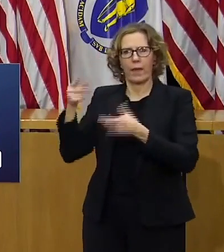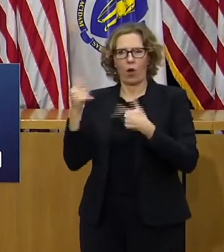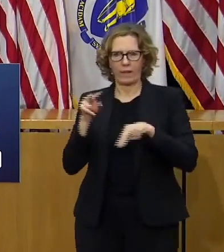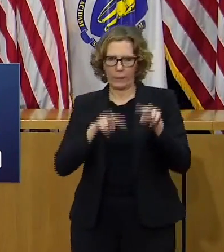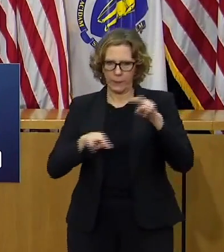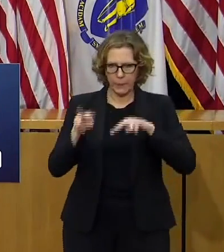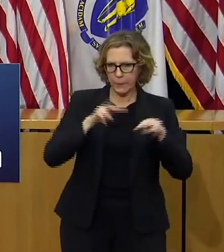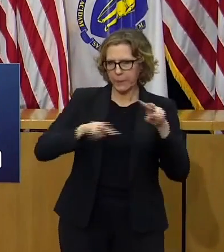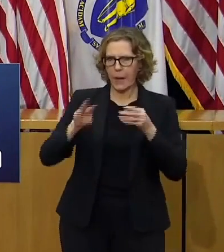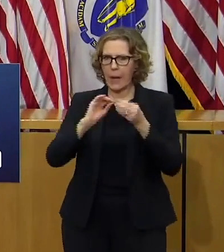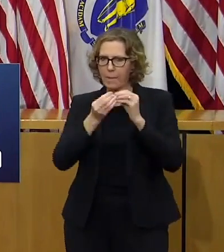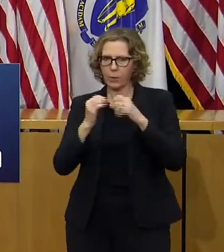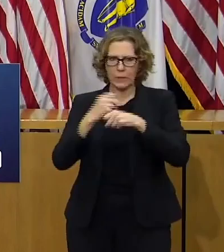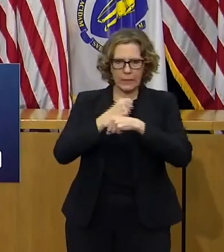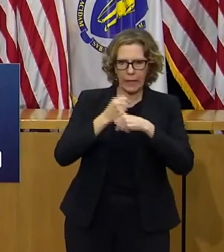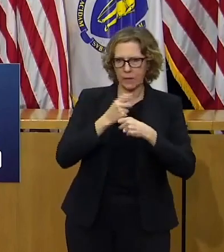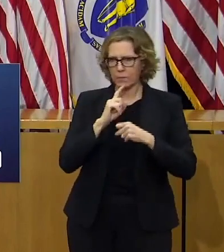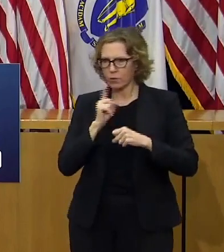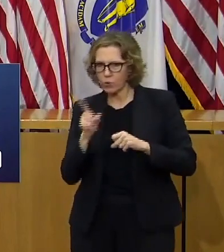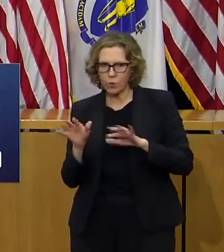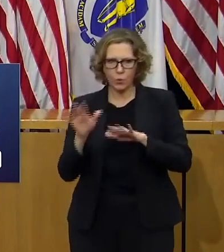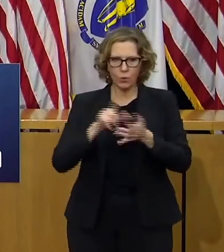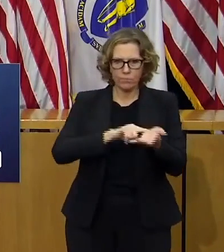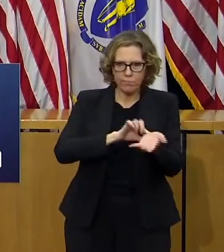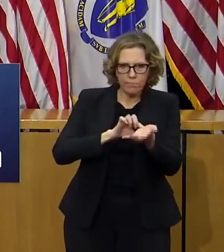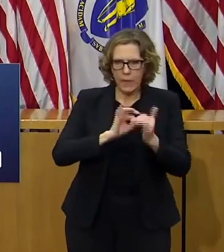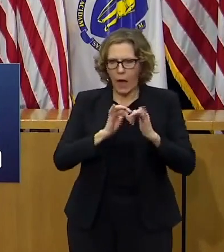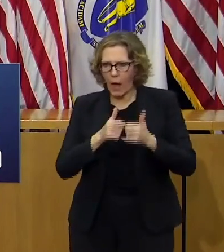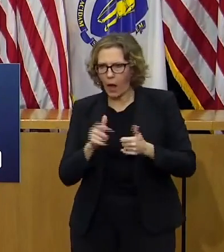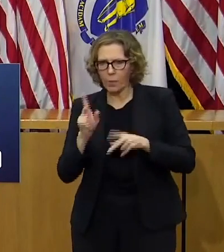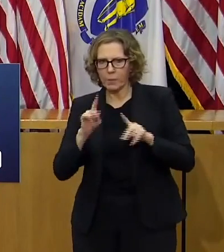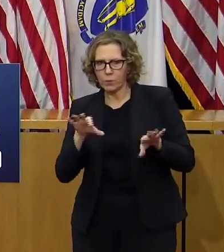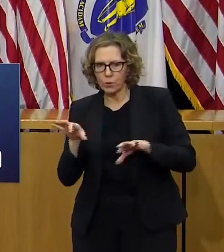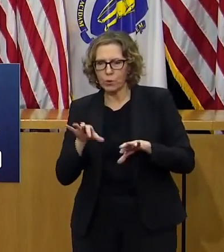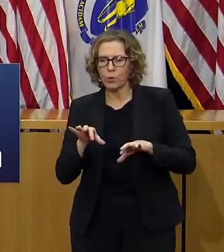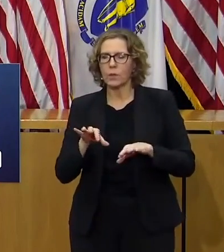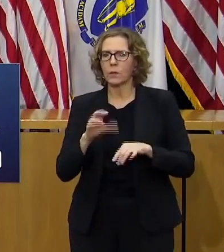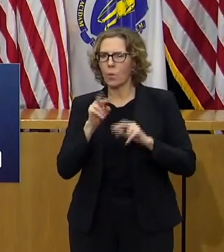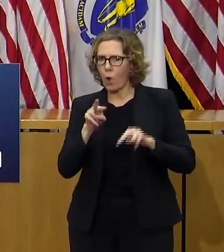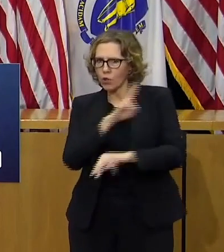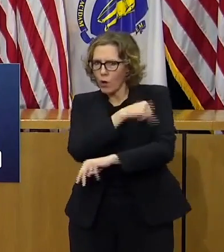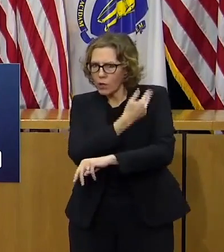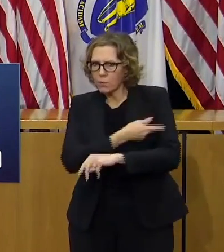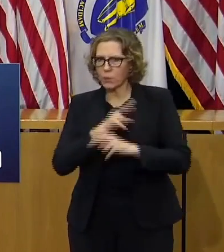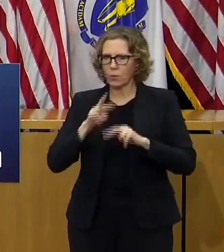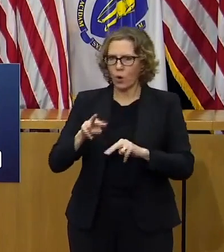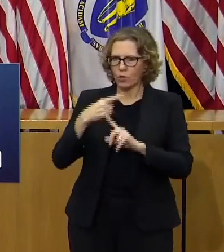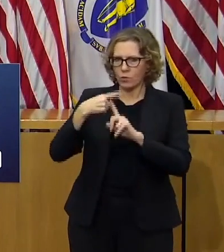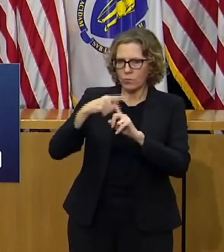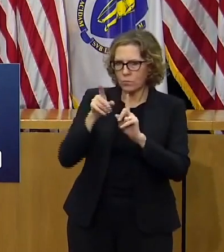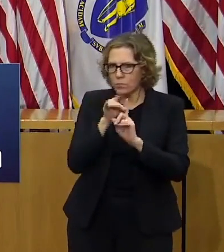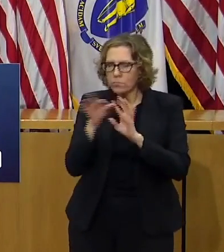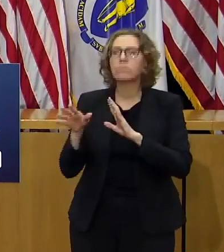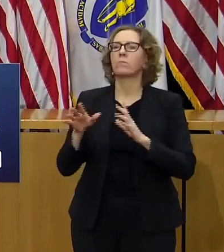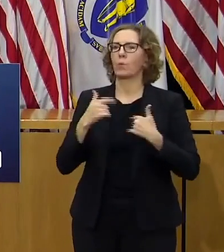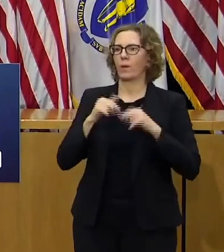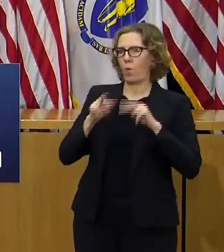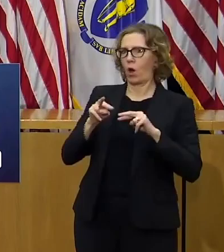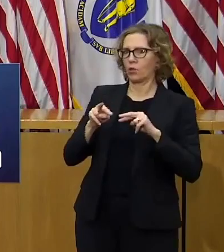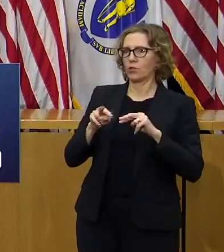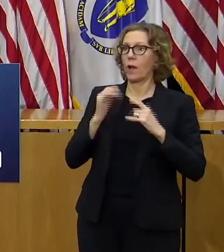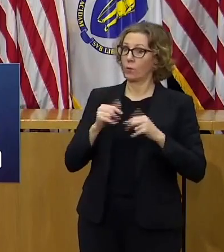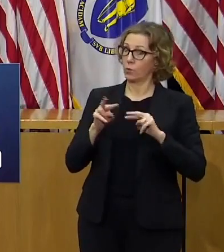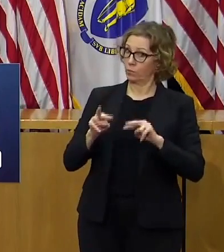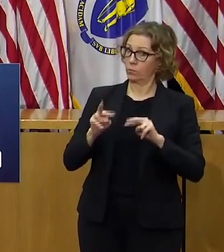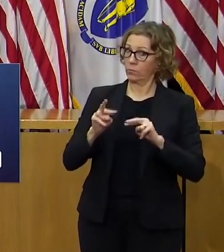and every option is on the table if infections and hospitalizations continue to climb we're in the holiday season